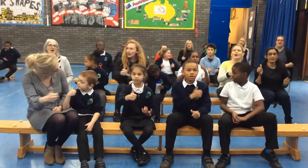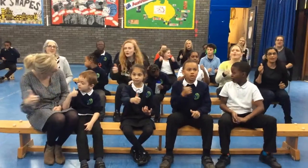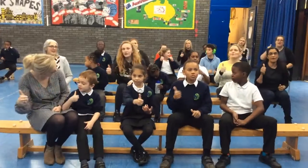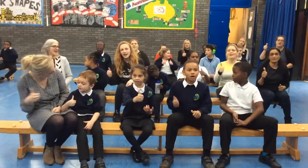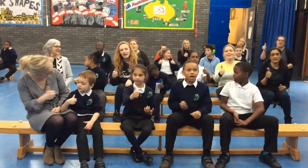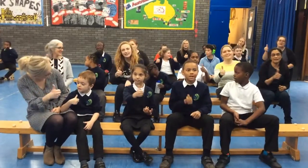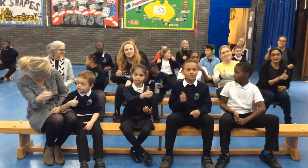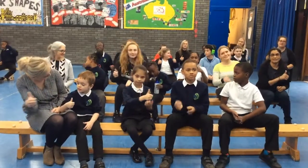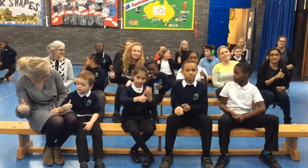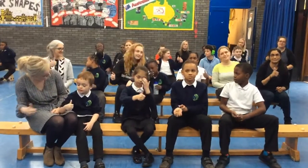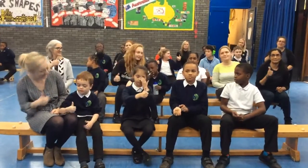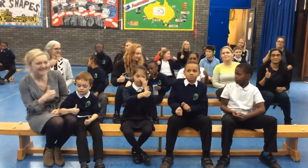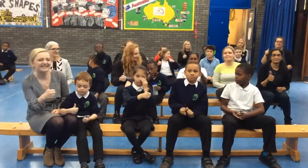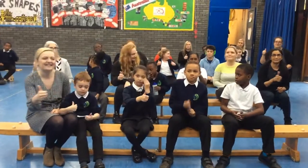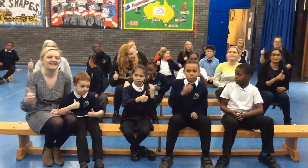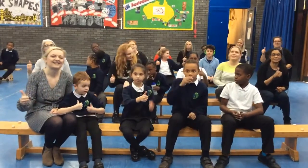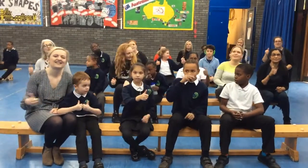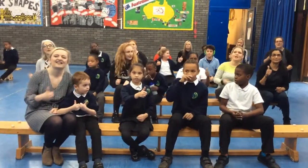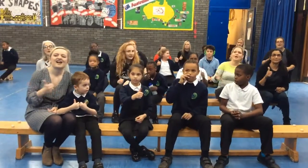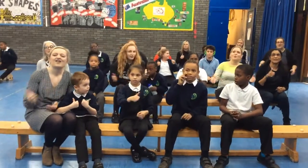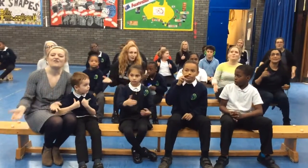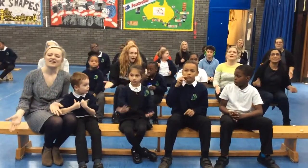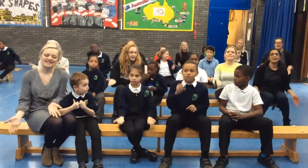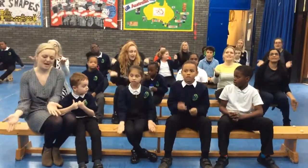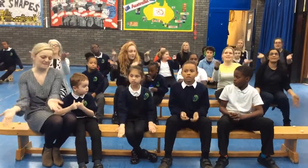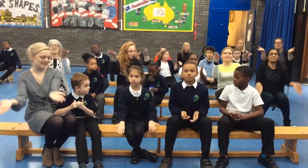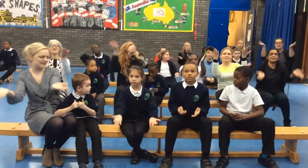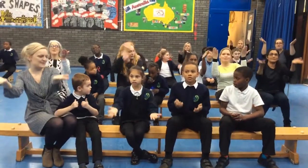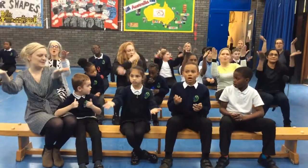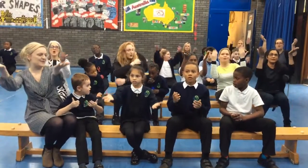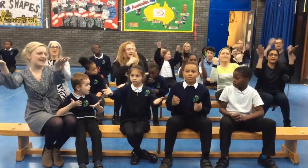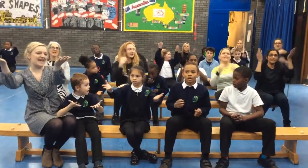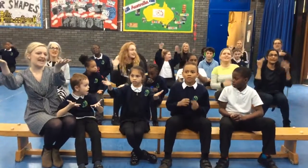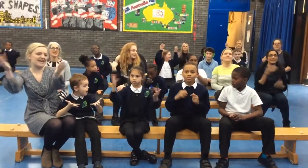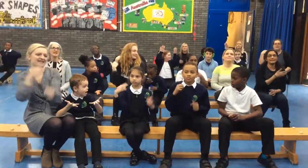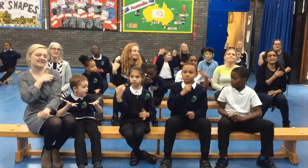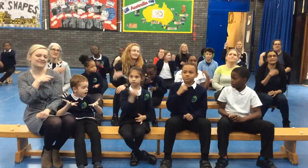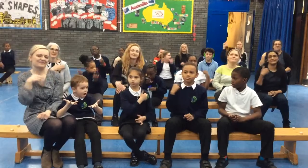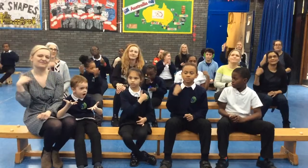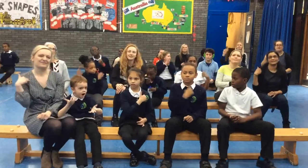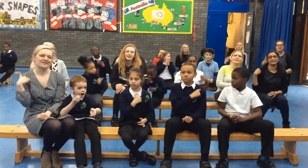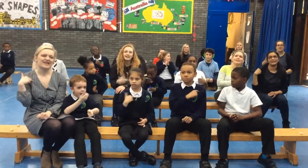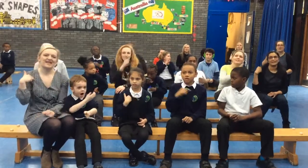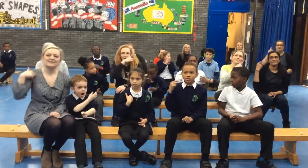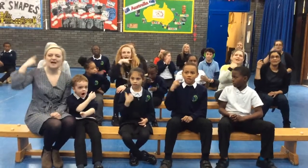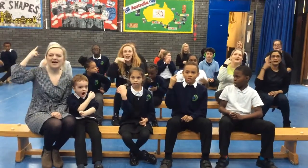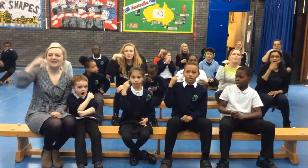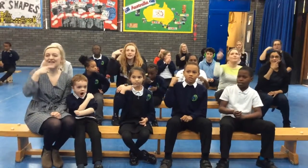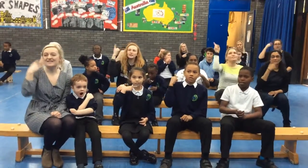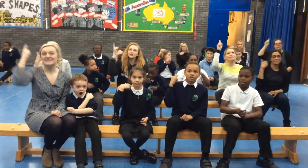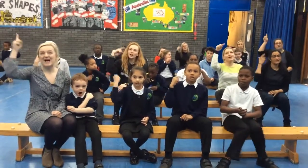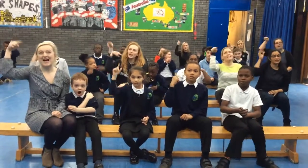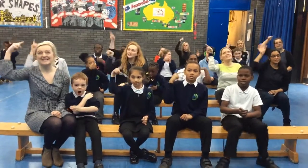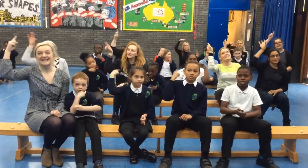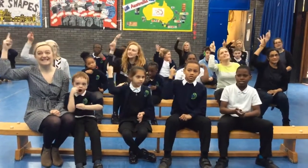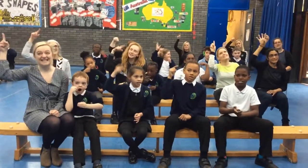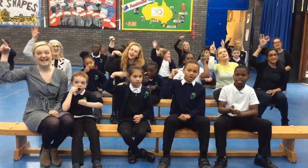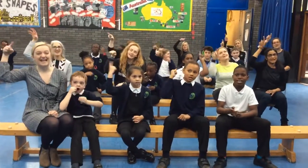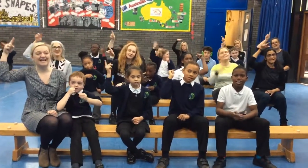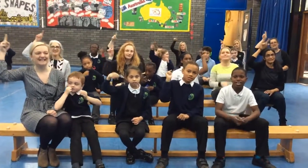alright Rise up this morning, smile in the rising sun